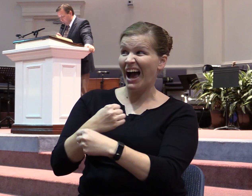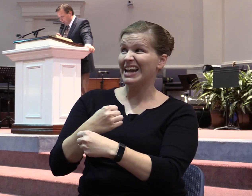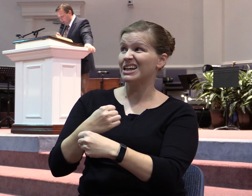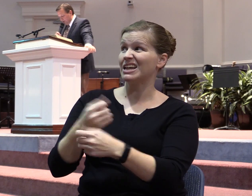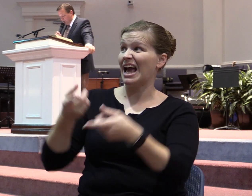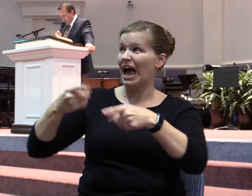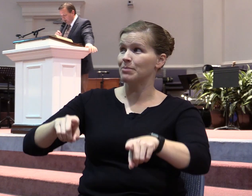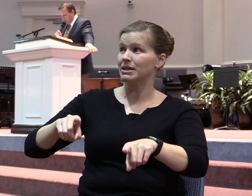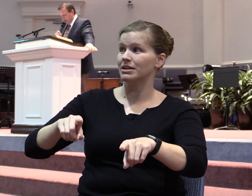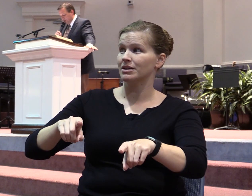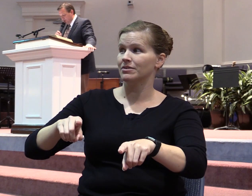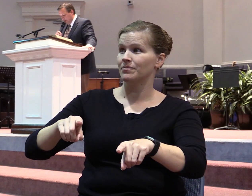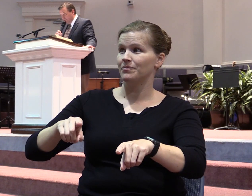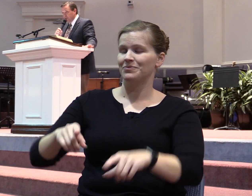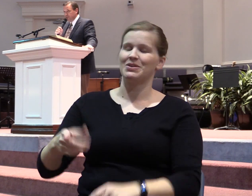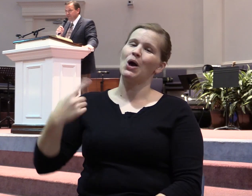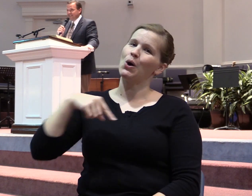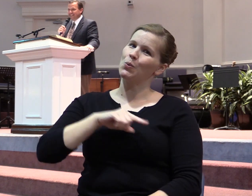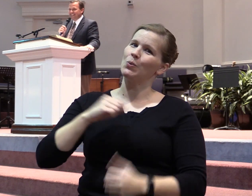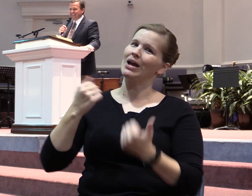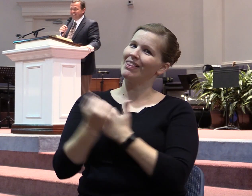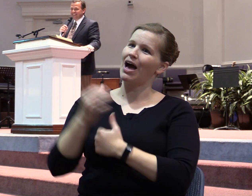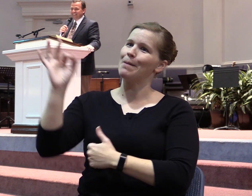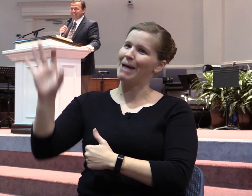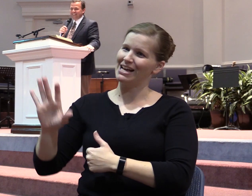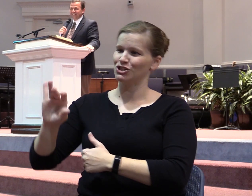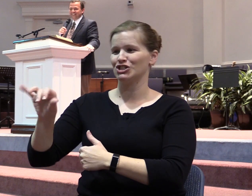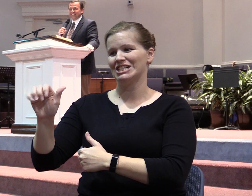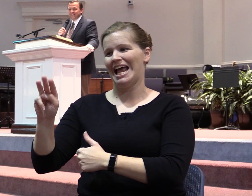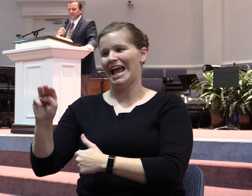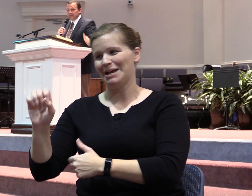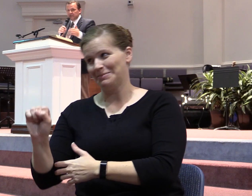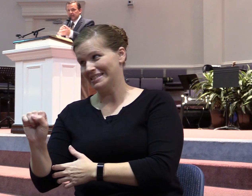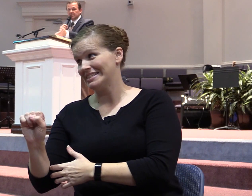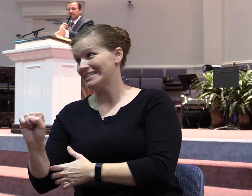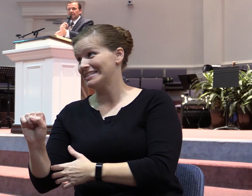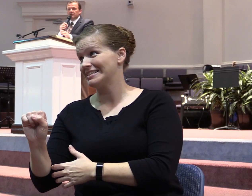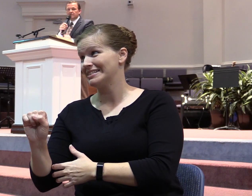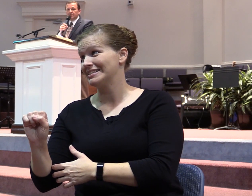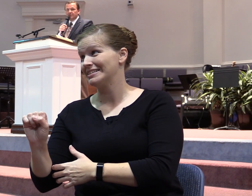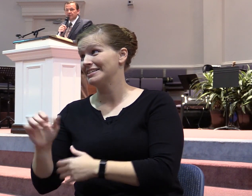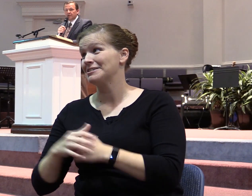Everybody say, we love Pastor James. We love Pastor James. Pastor James is dealing with some stuff in the church.